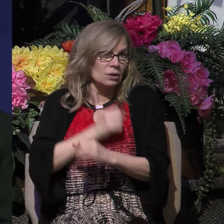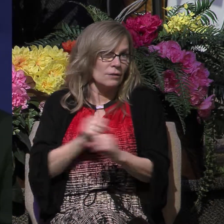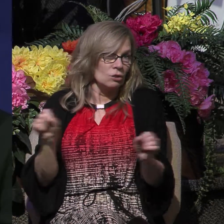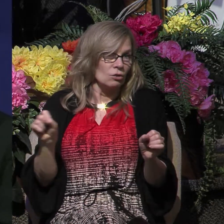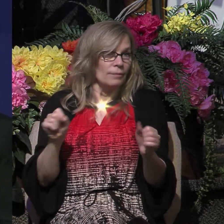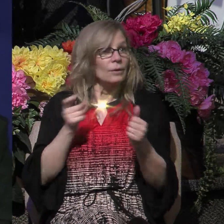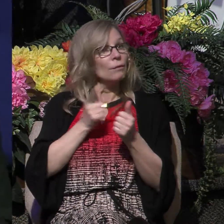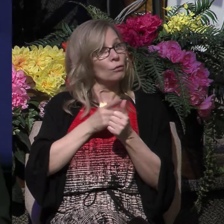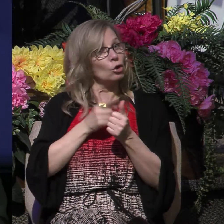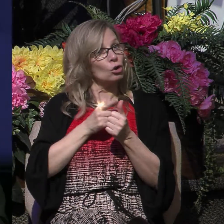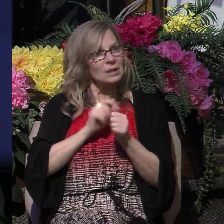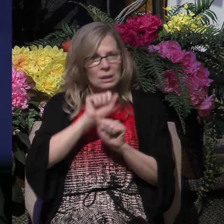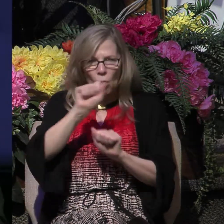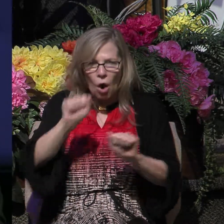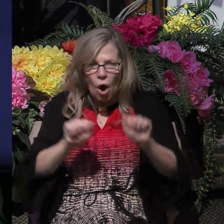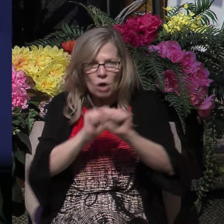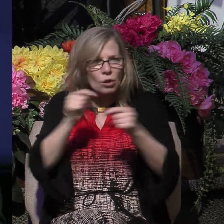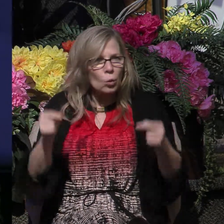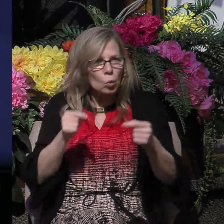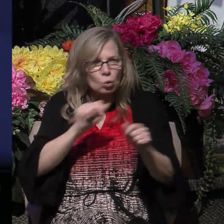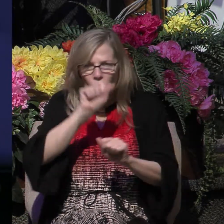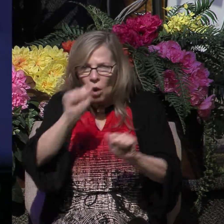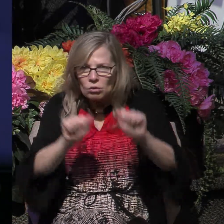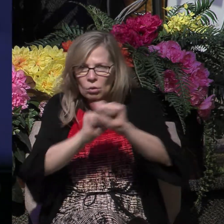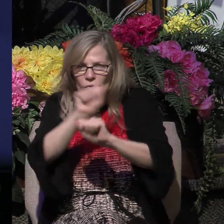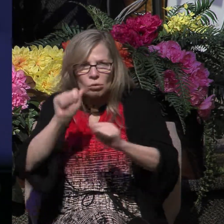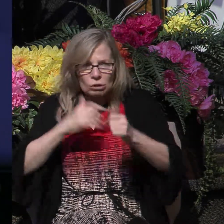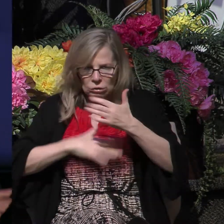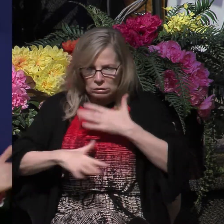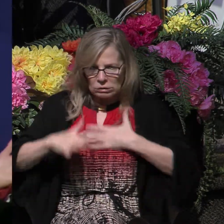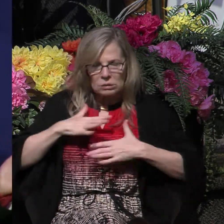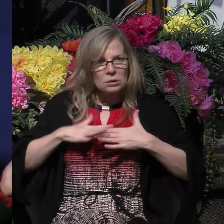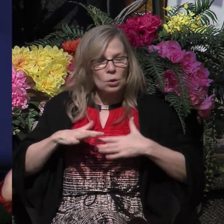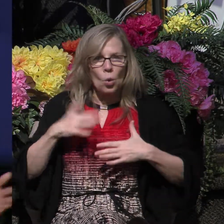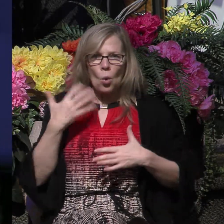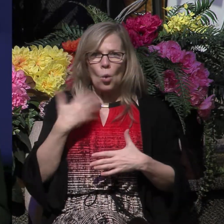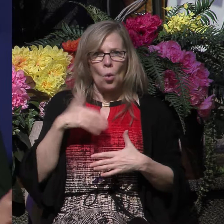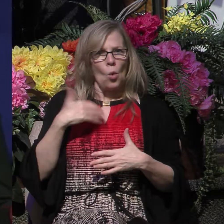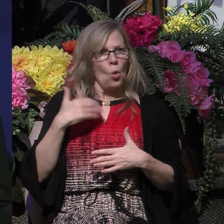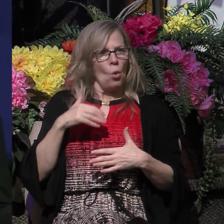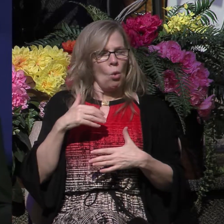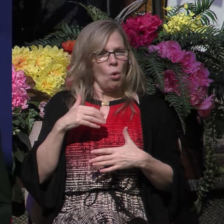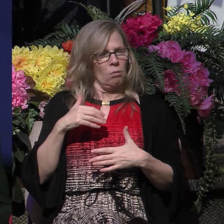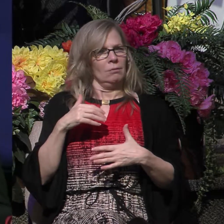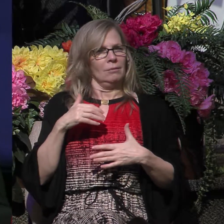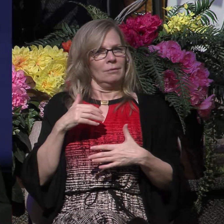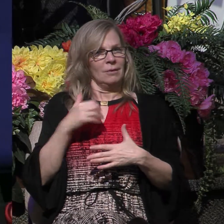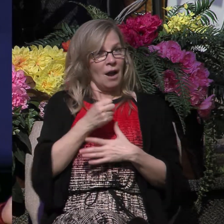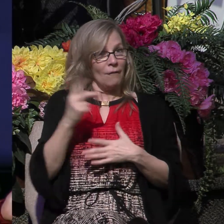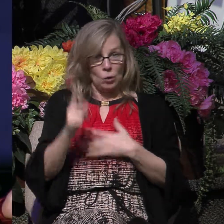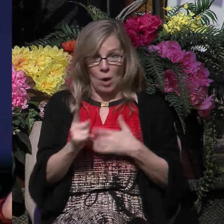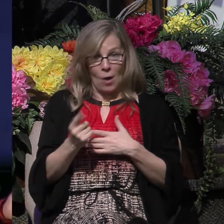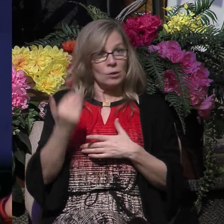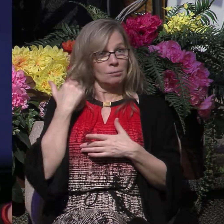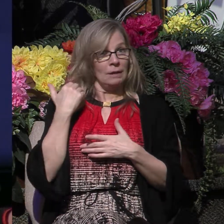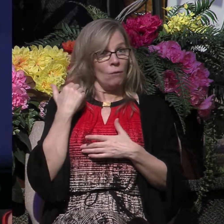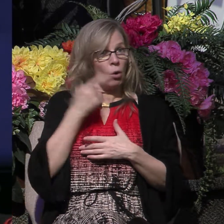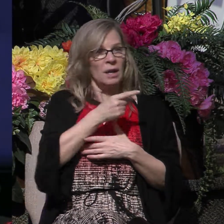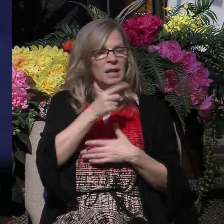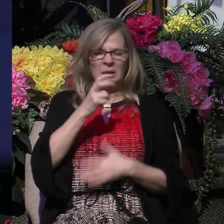First of all, he washed out the wounds of Paul and Silas. That's remarkable. Only a few hours earlier, he had put them in painful stocks